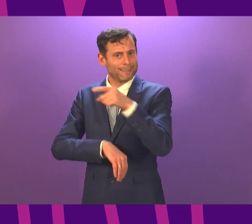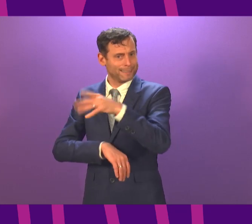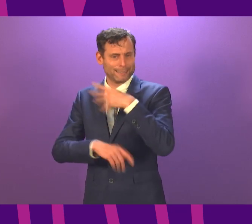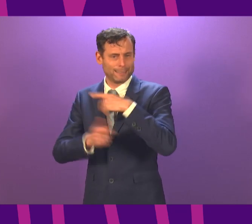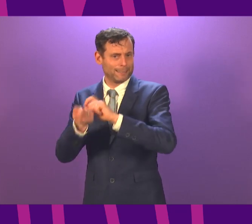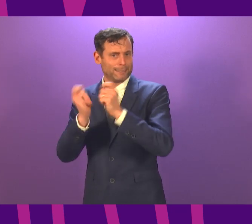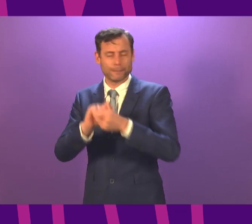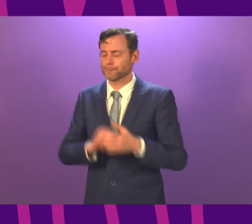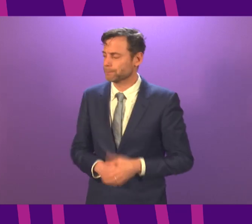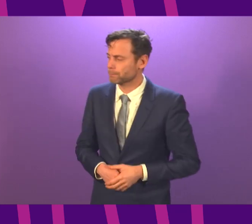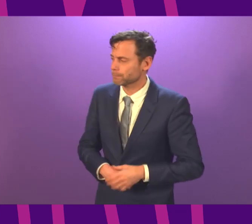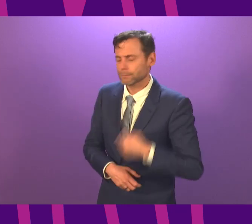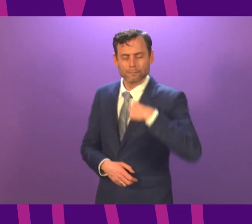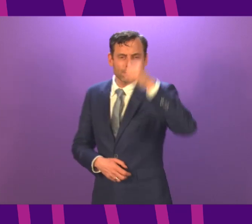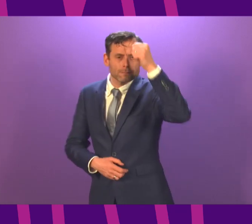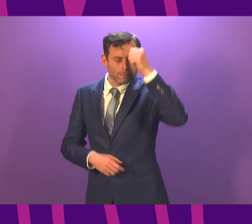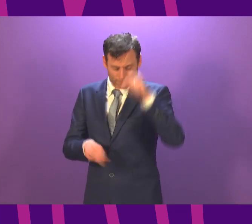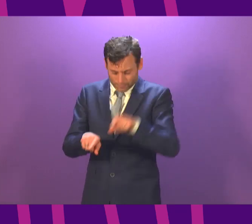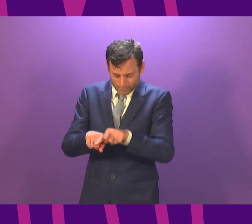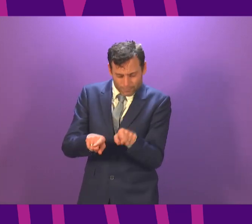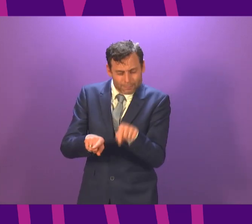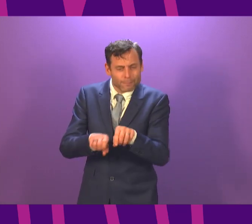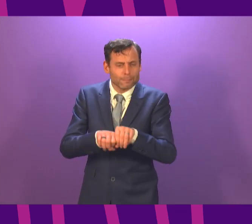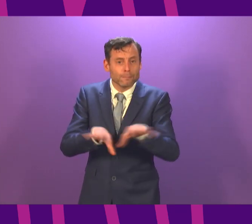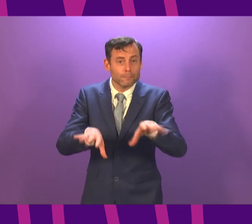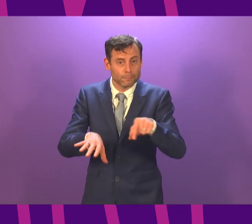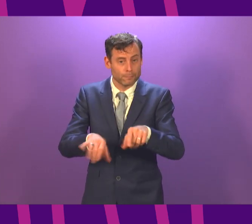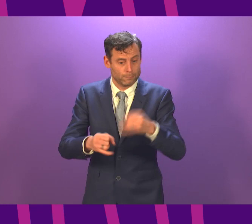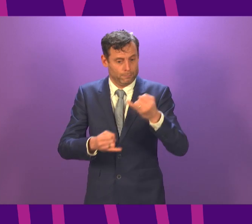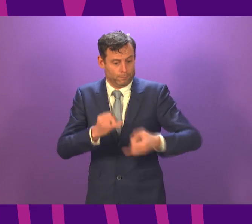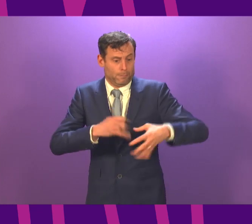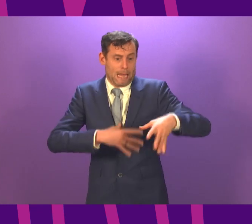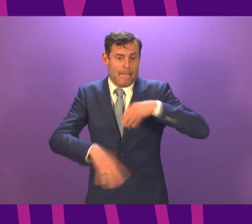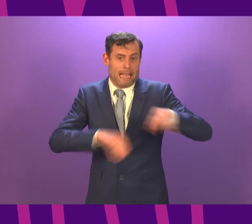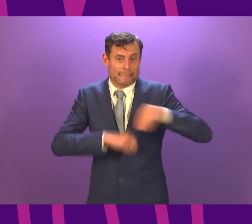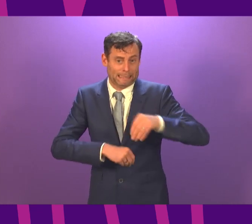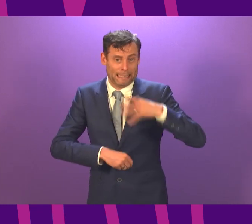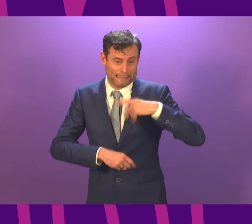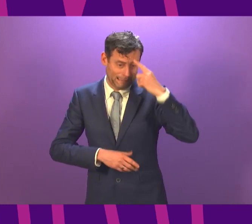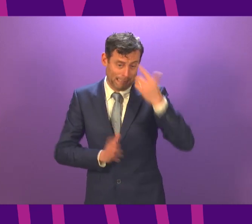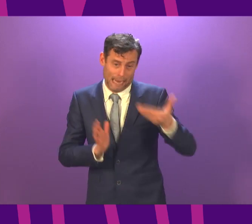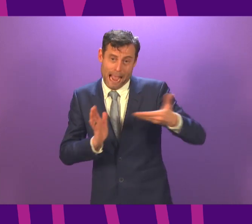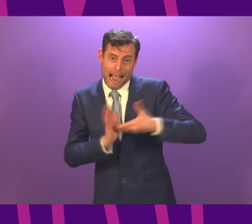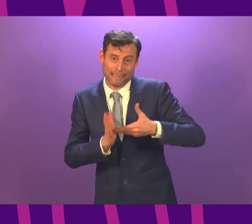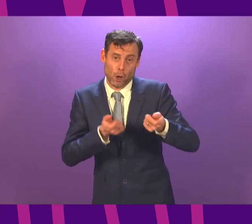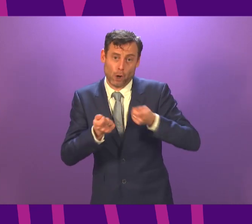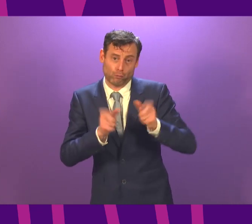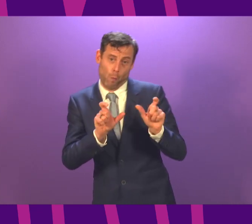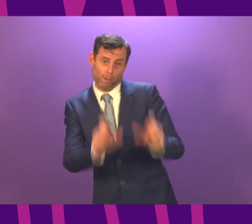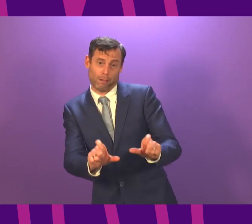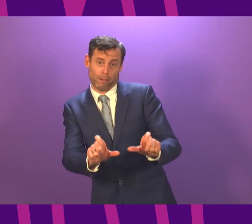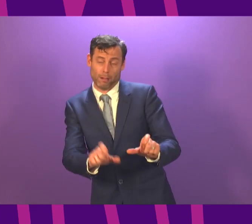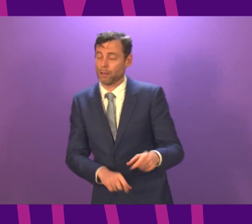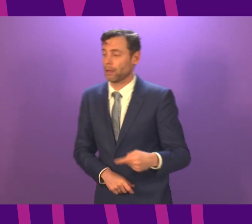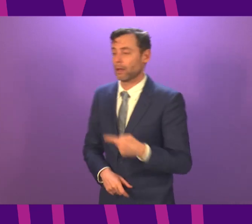demands new action to suppress its spread. The advice from SAGE is that actions such as delaying the second dose of the vaccine